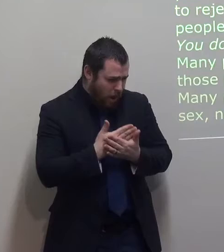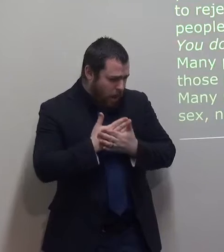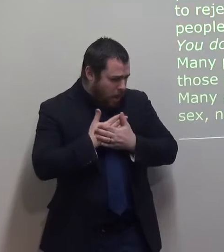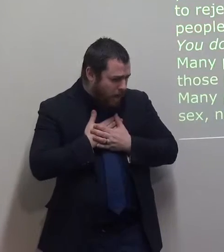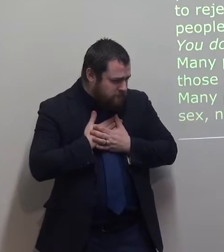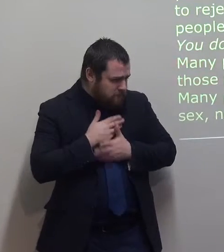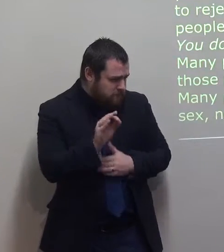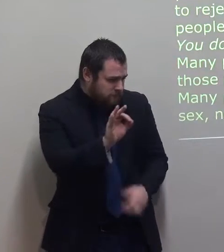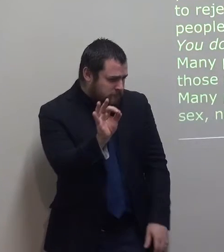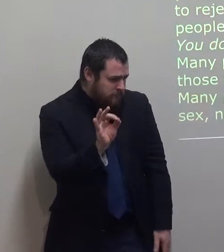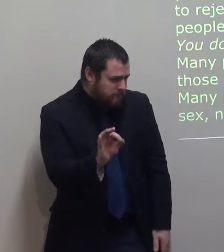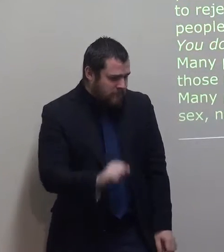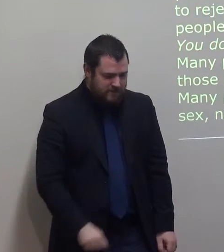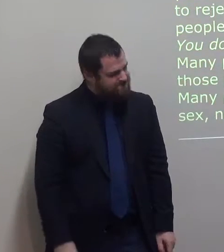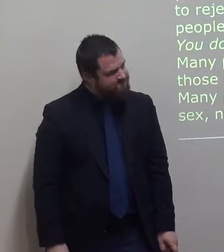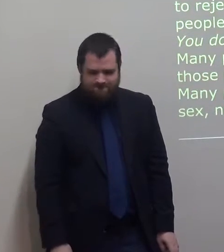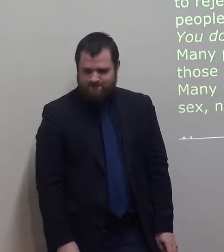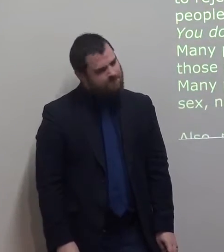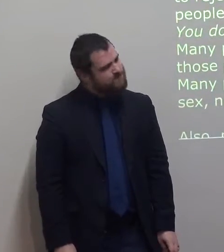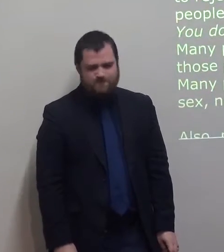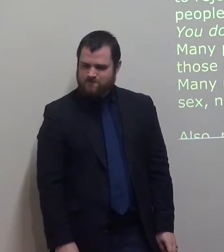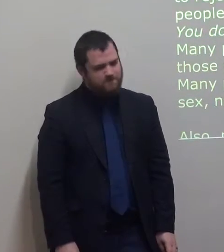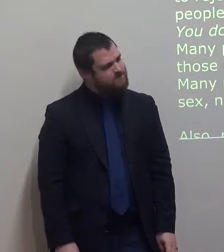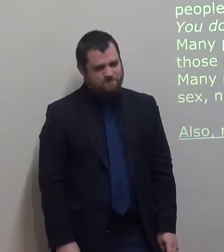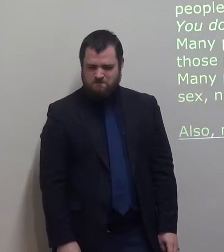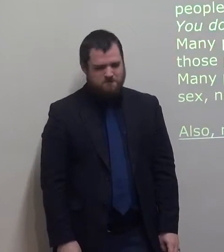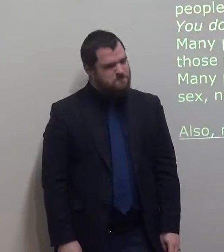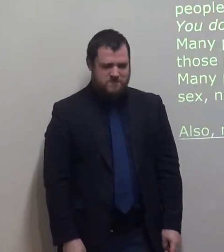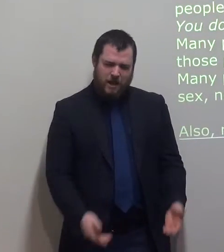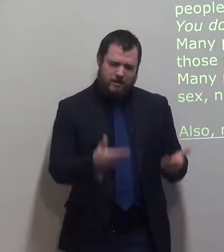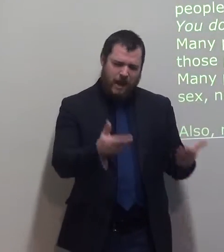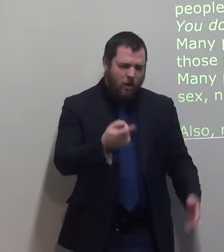No. Many people now think you only got sex as well.